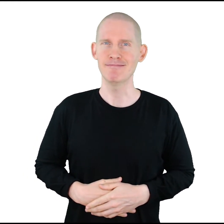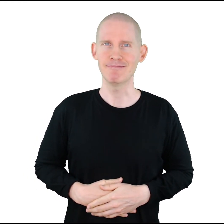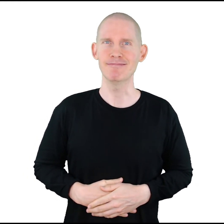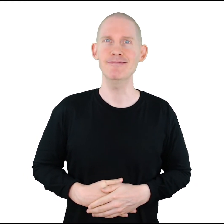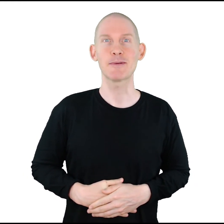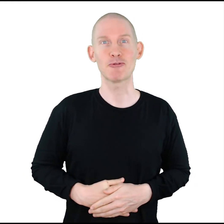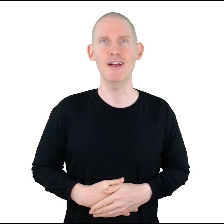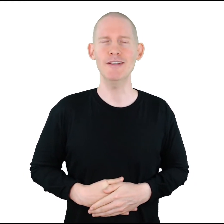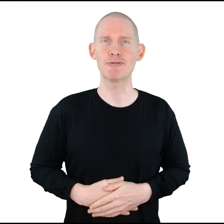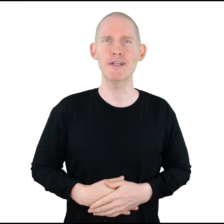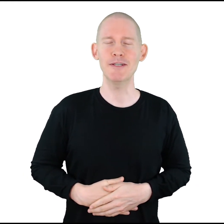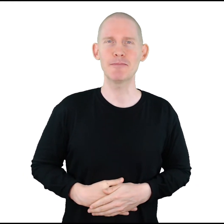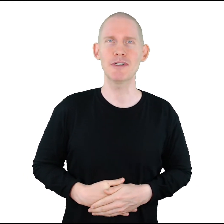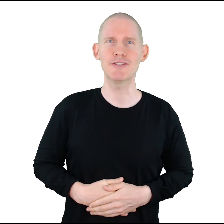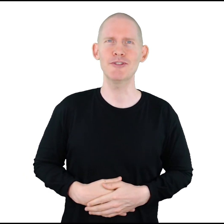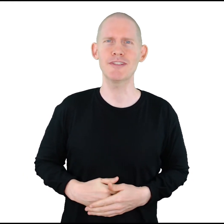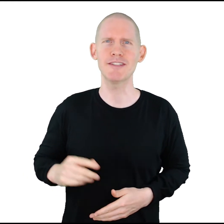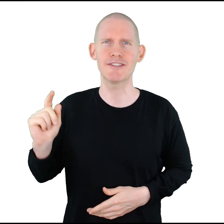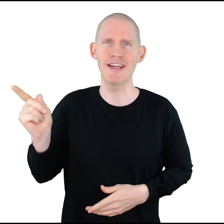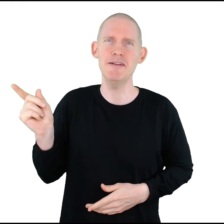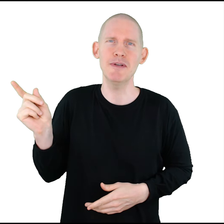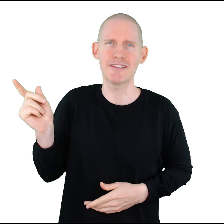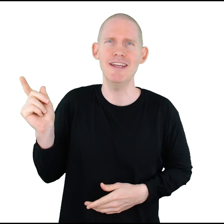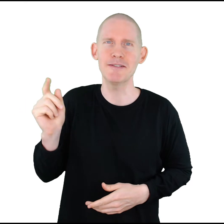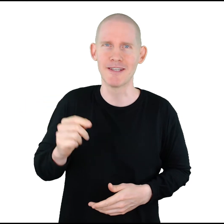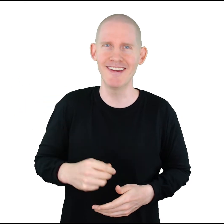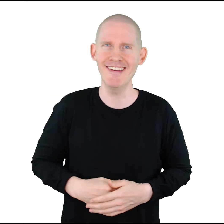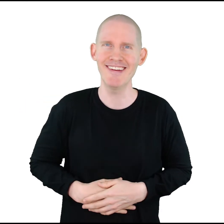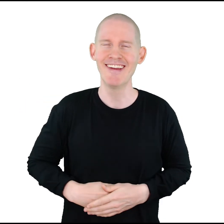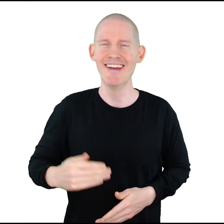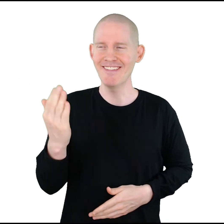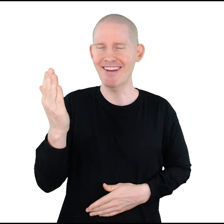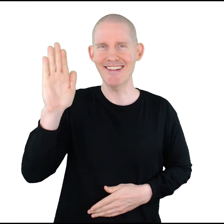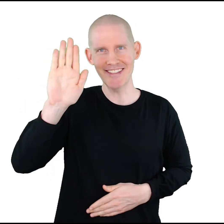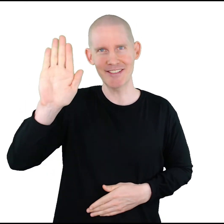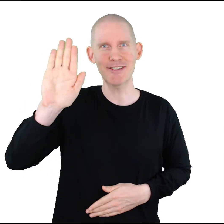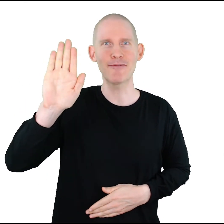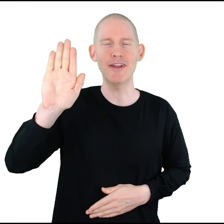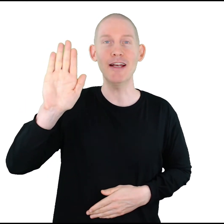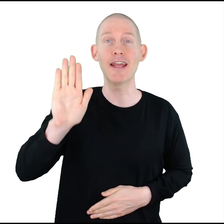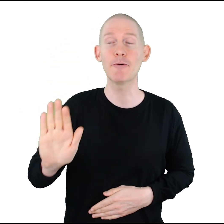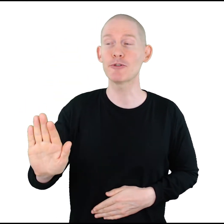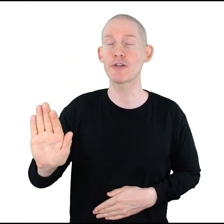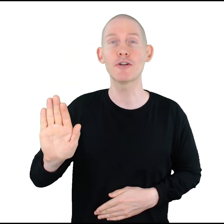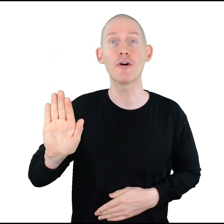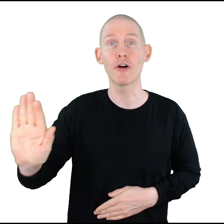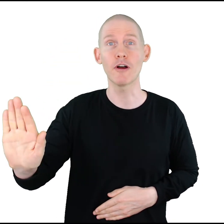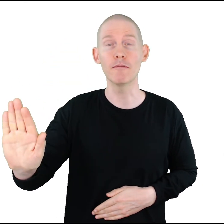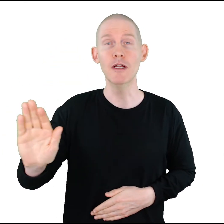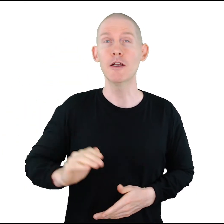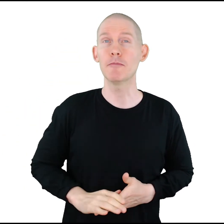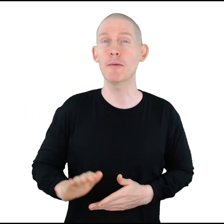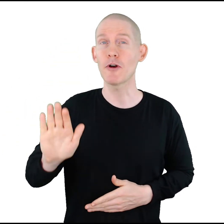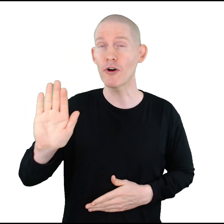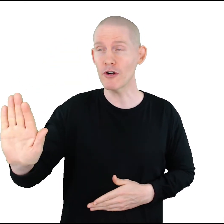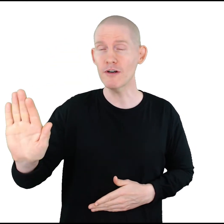Mm-hmm. Trying to trick you, but it's just the same as his. Because it's just a flat hand, we're just going to go her. Remember, her,